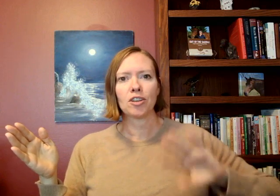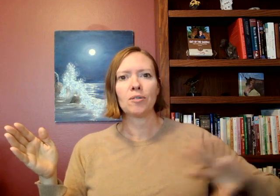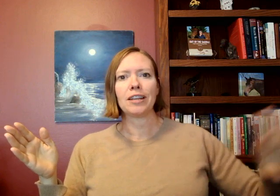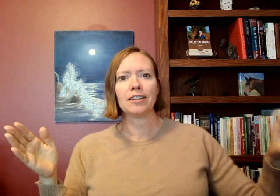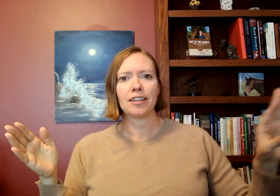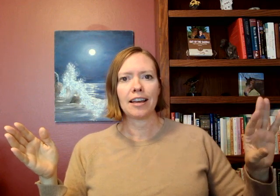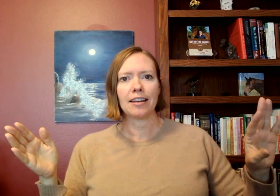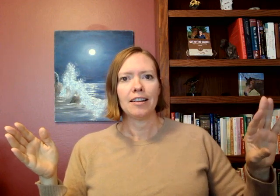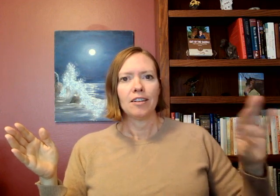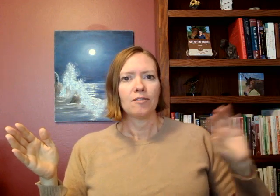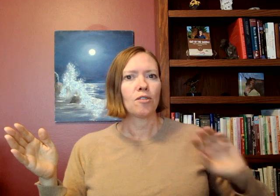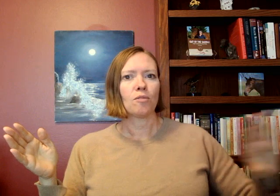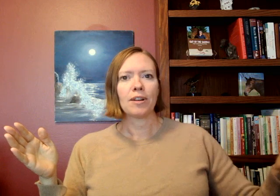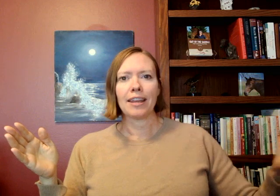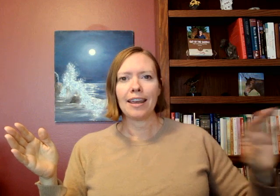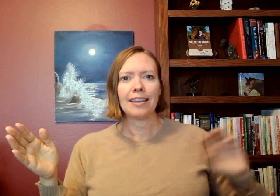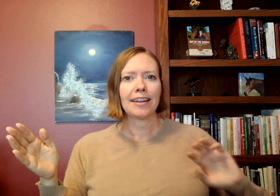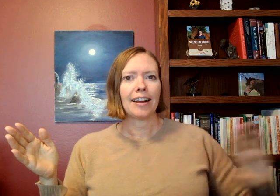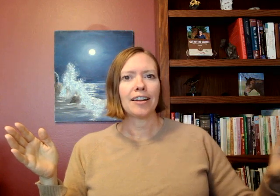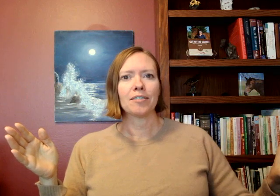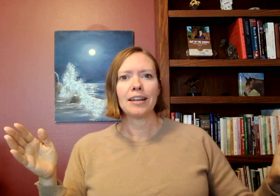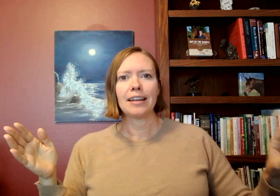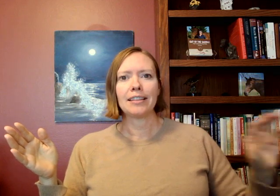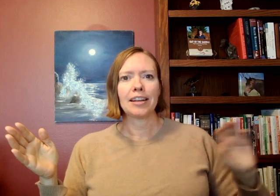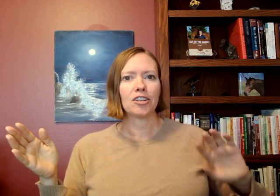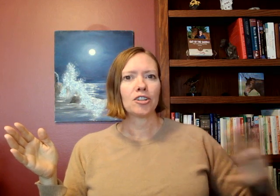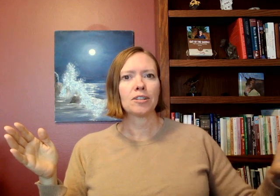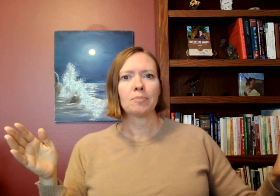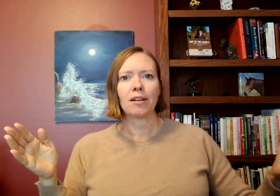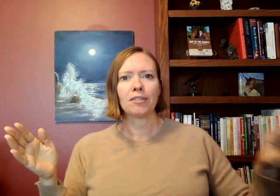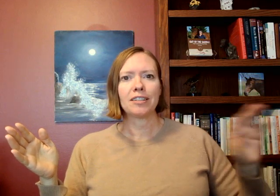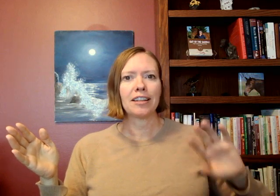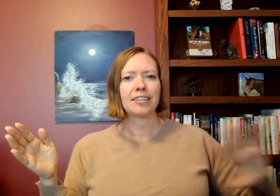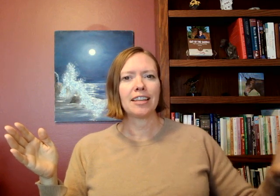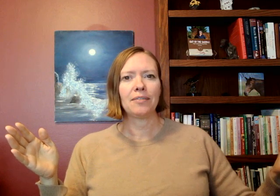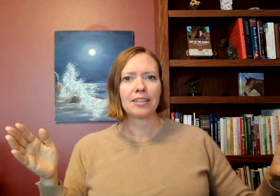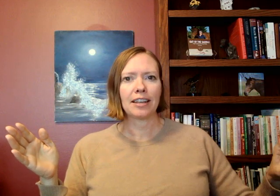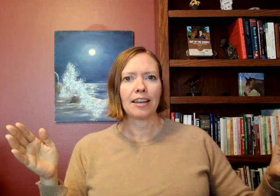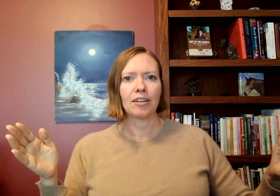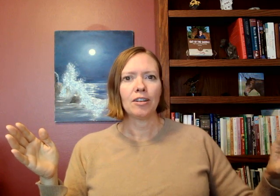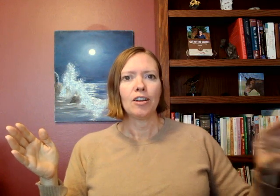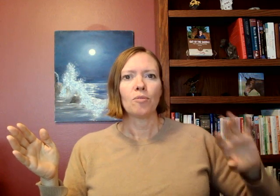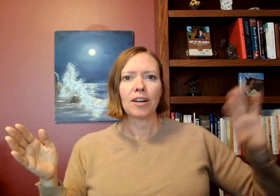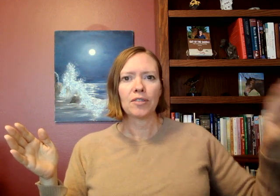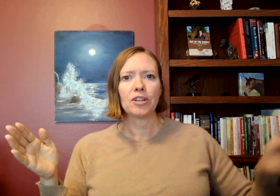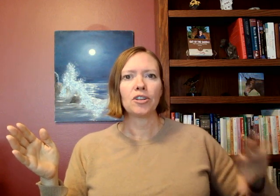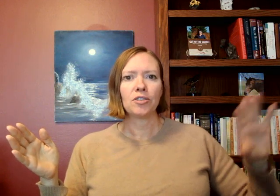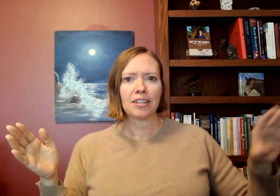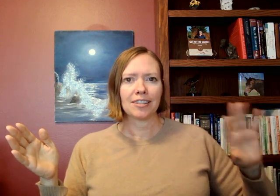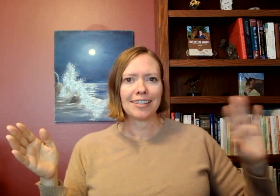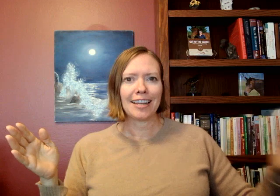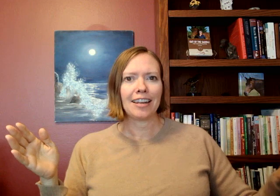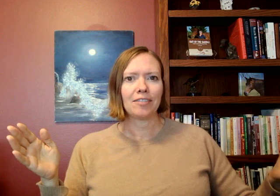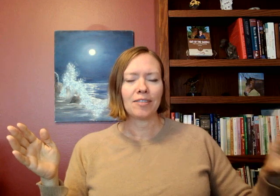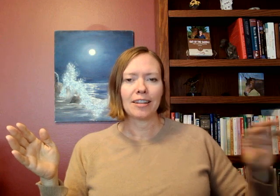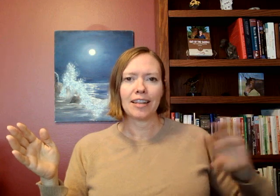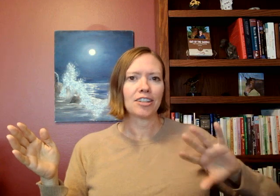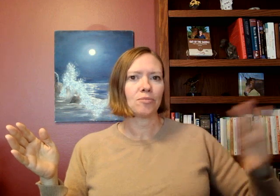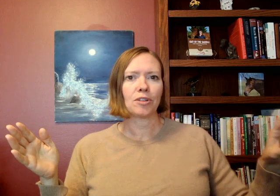going into that 401k that IRA that insurance policy that savings account whatever you're using to save it that's just where